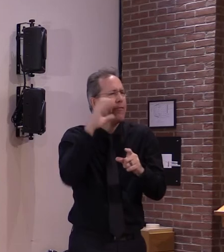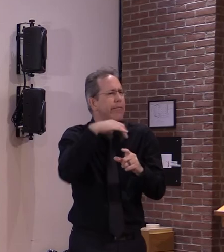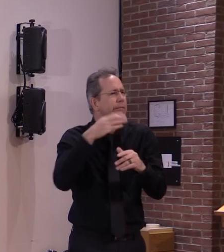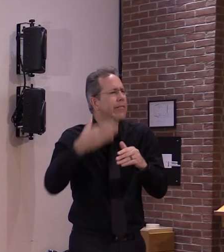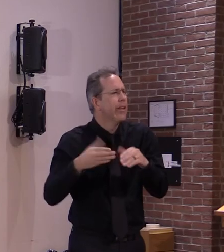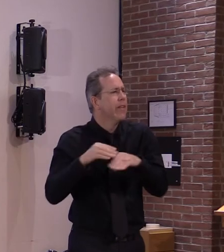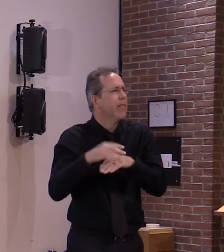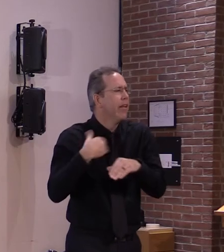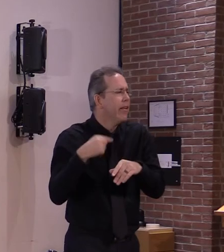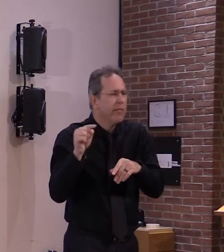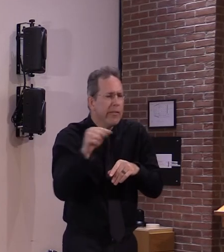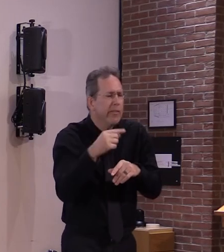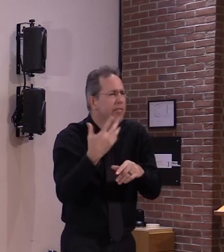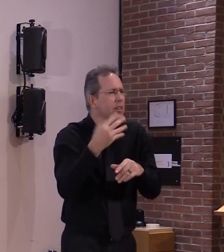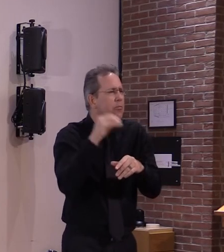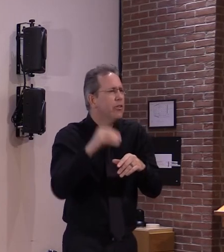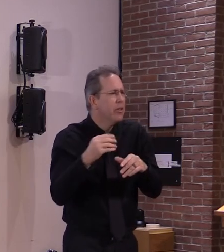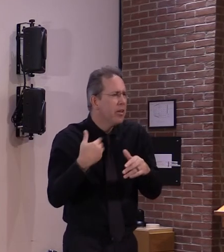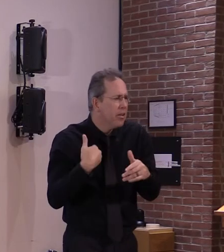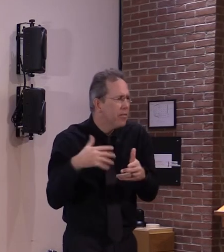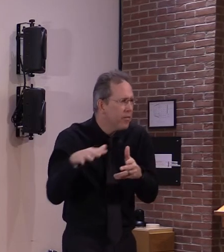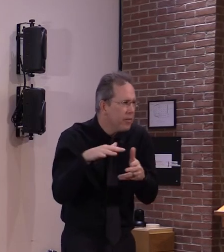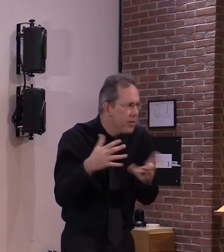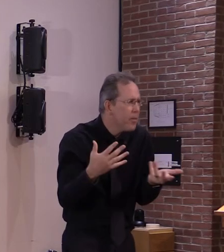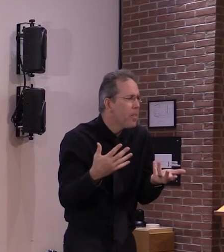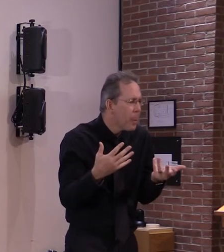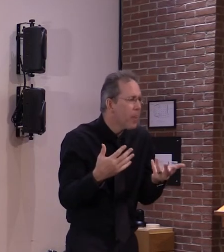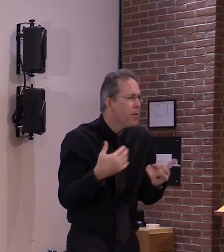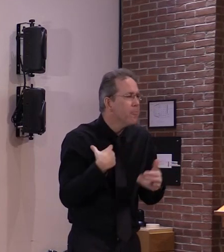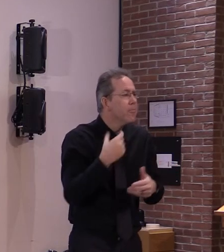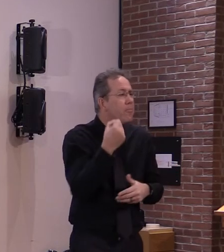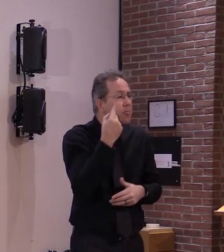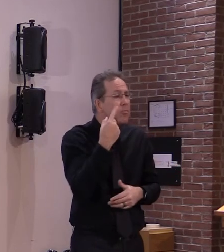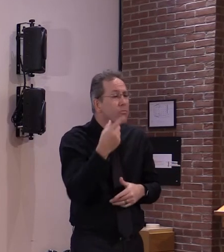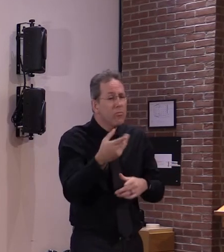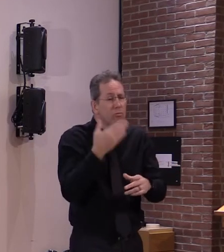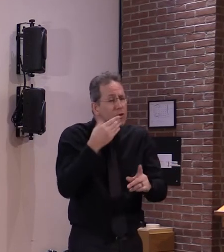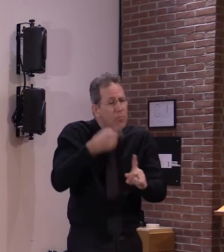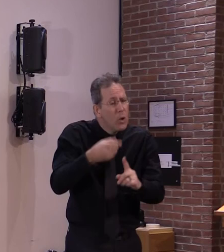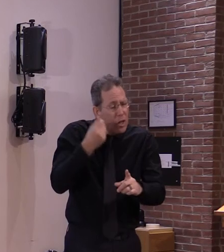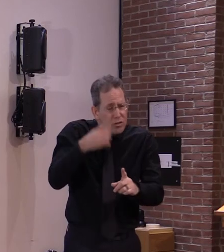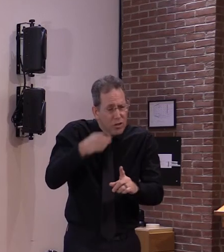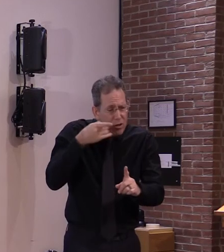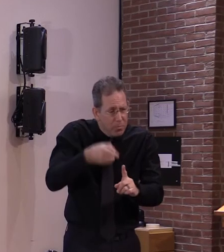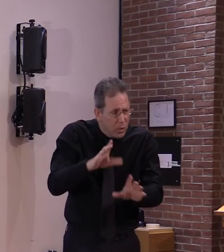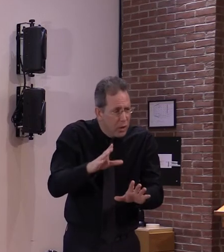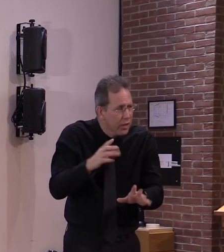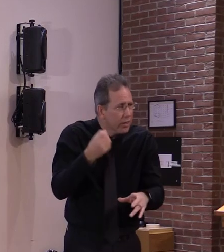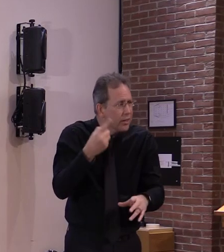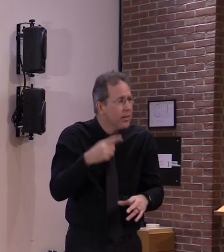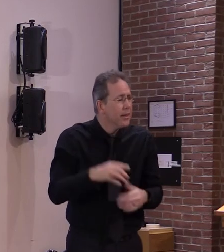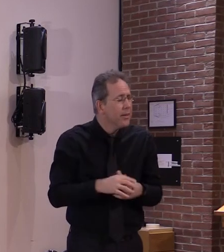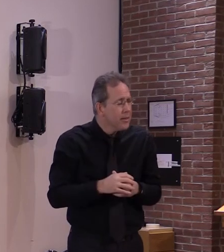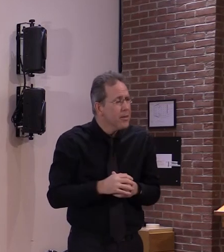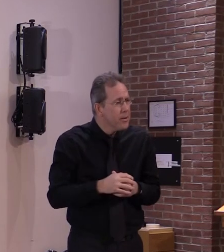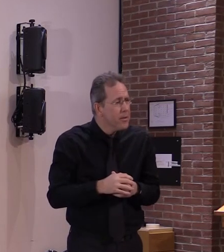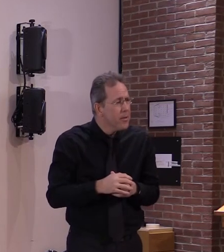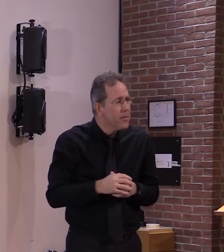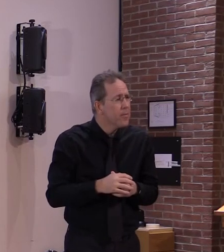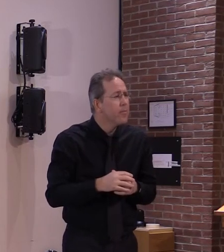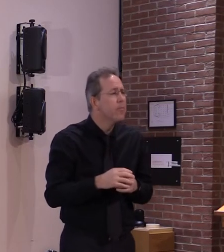um but you know i understand where you're coming from so i think the theme that we should leave from honors with